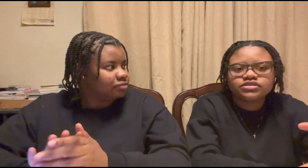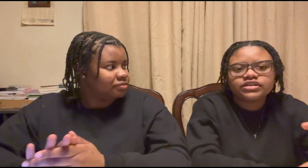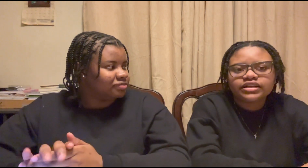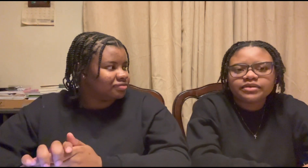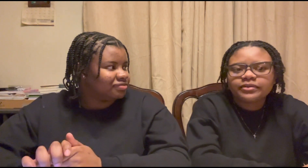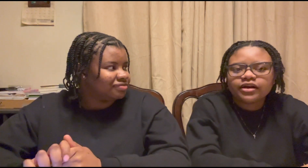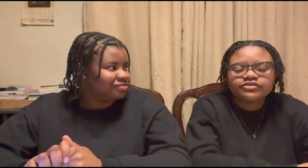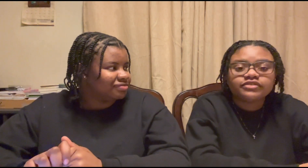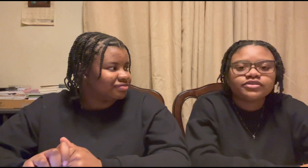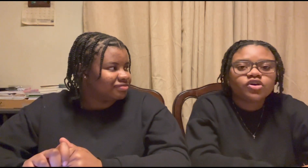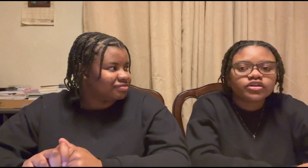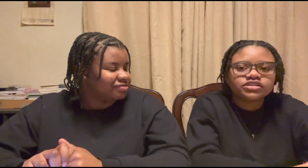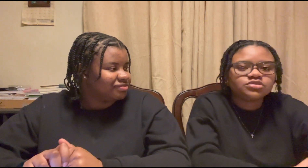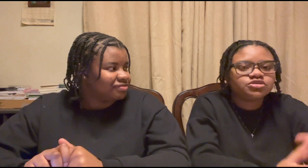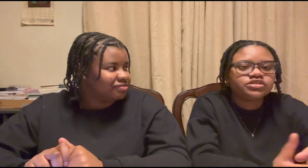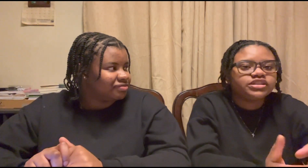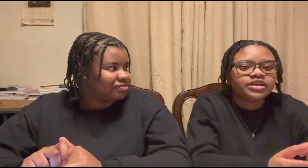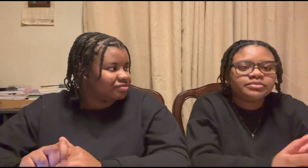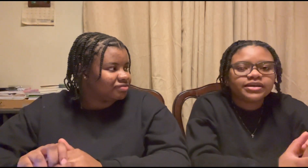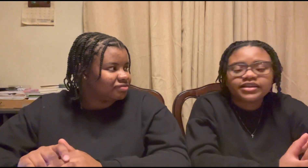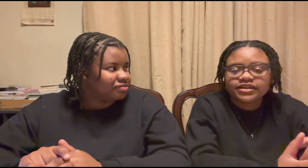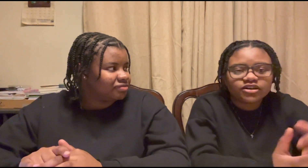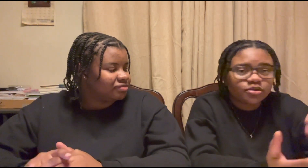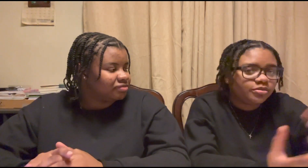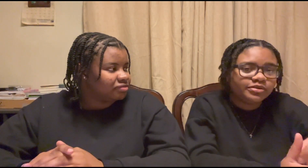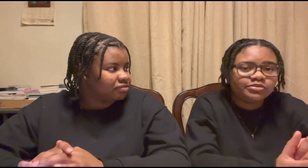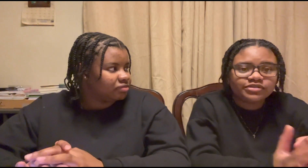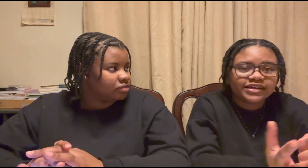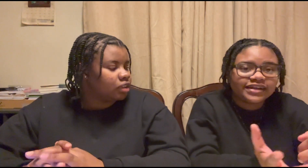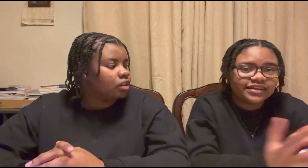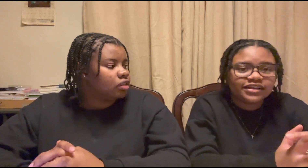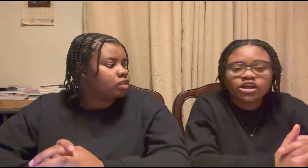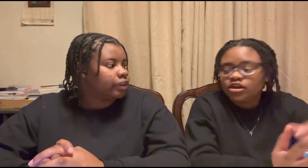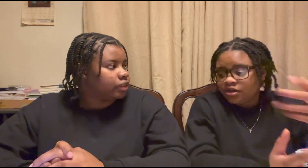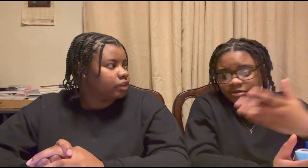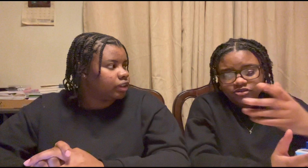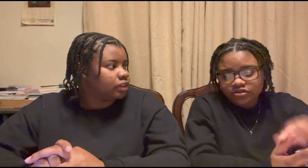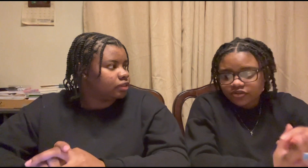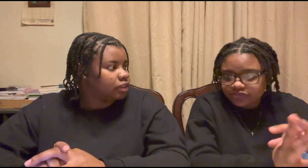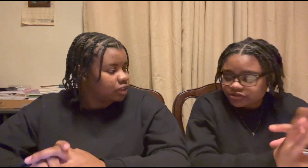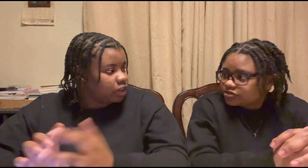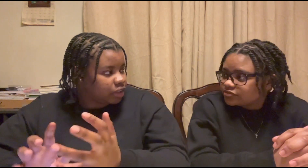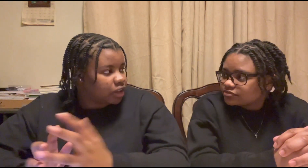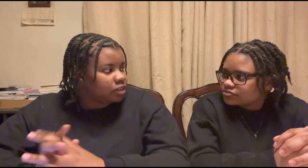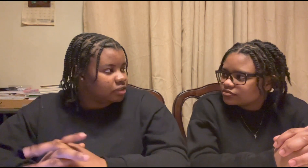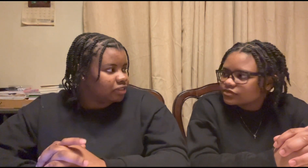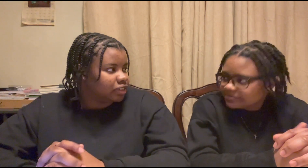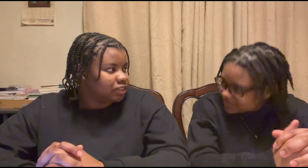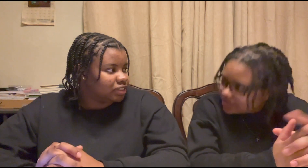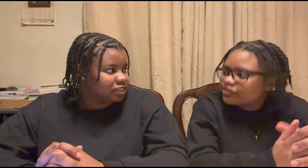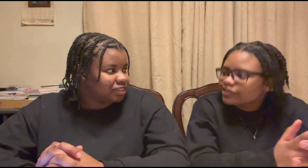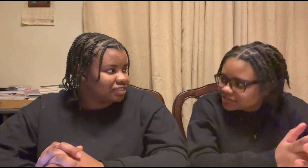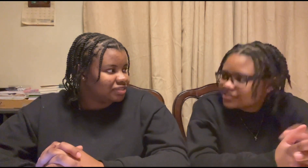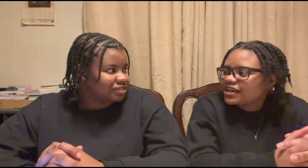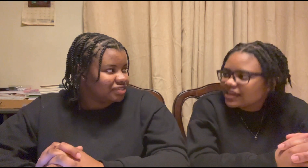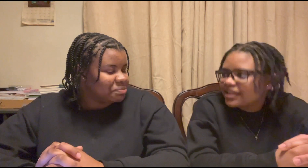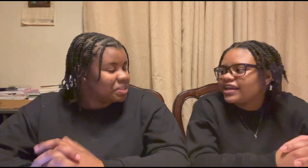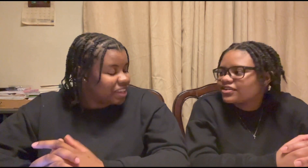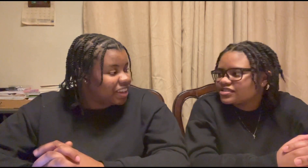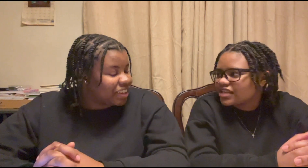gonna name a favorite artist i'm just gonna name a couple people that i like okay but you can go first you can go first let me go first you know you can